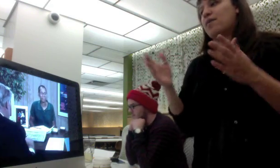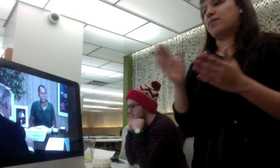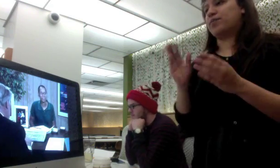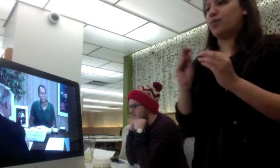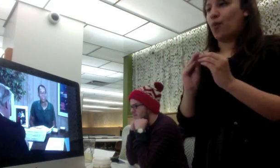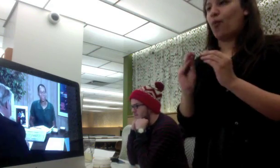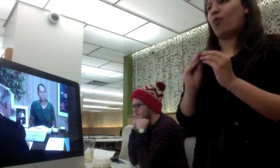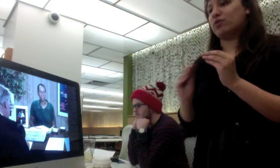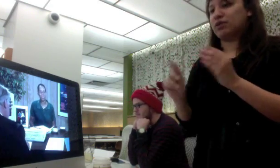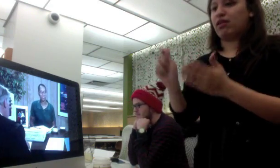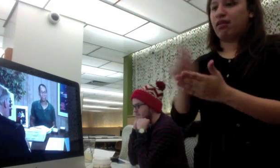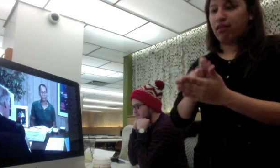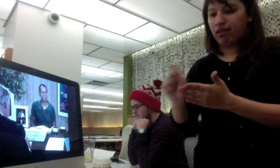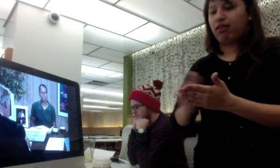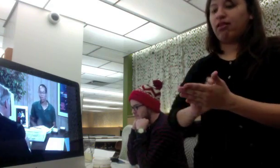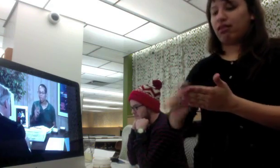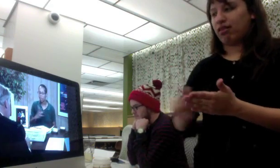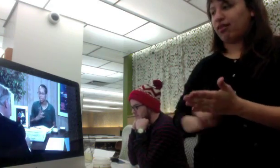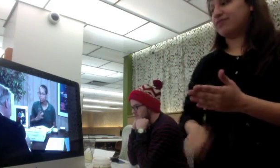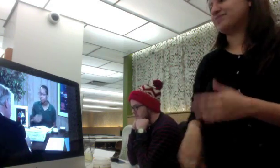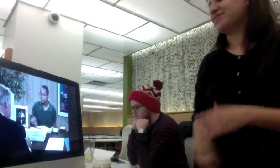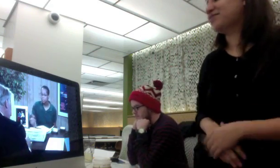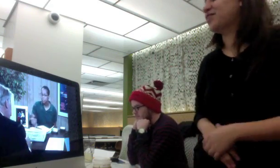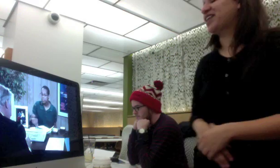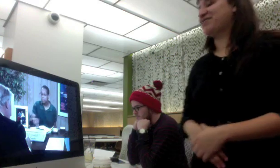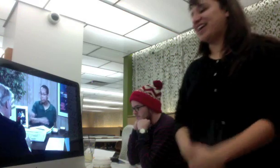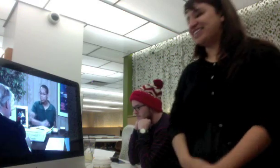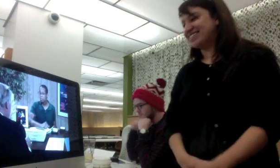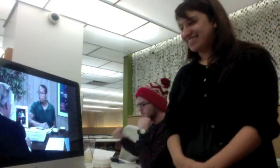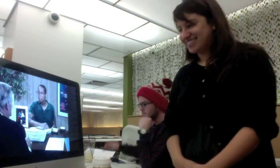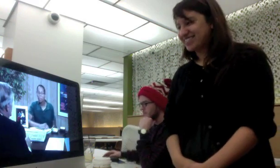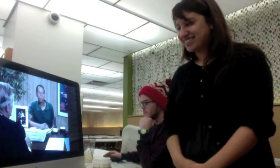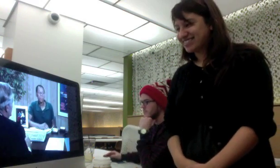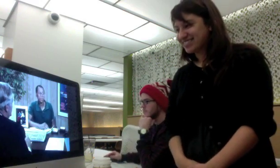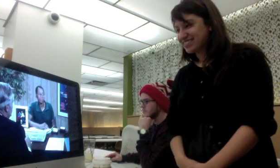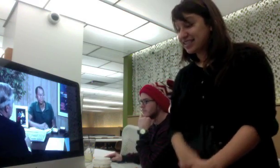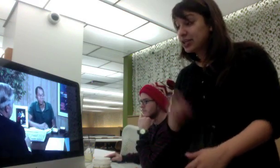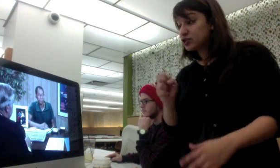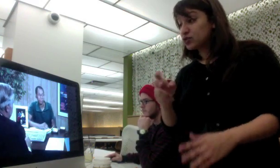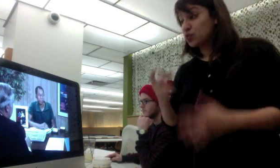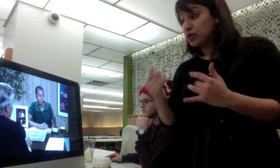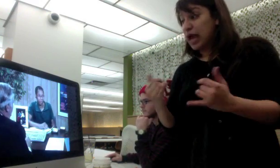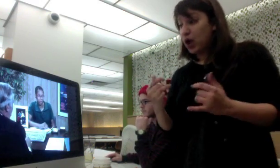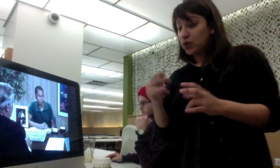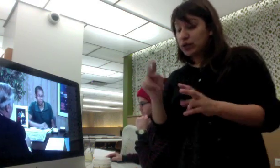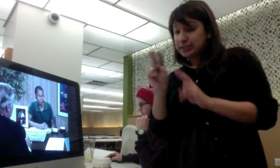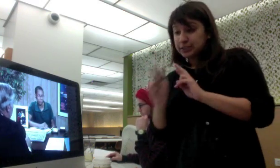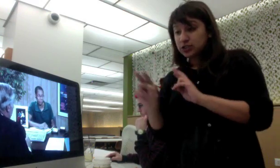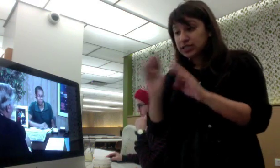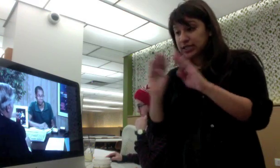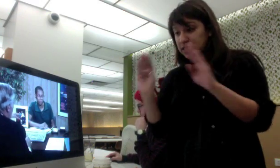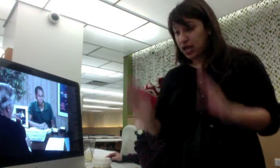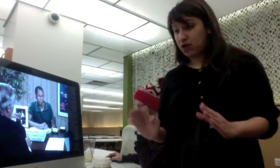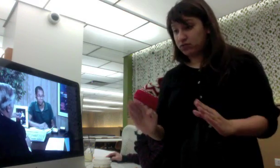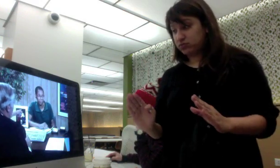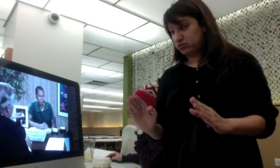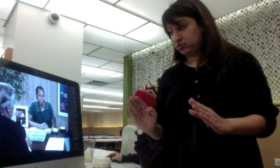Okay, fine. One of the things, in looking at the house, are there